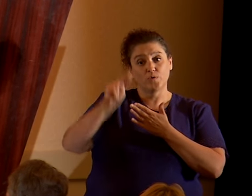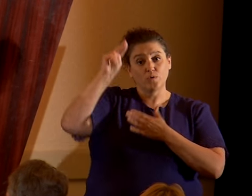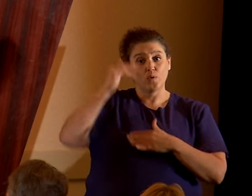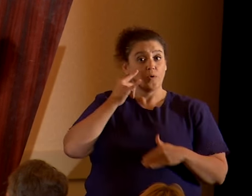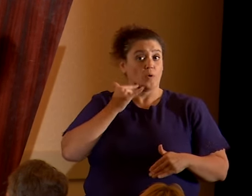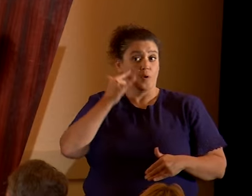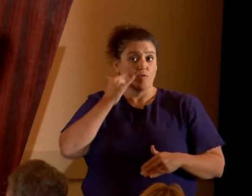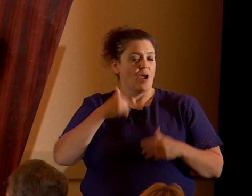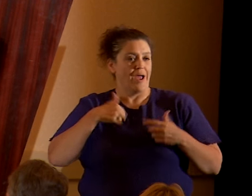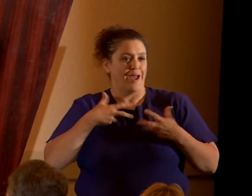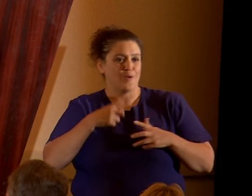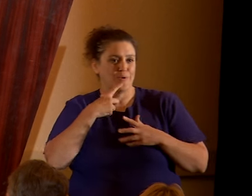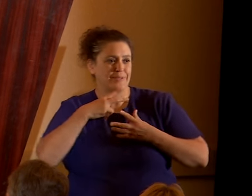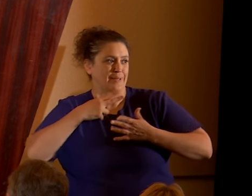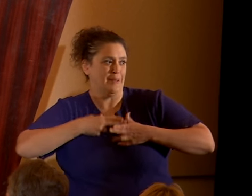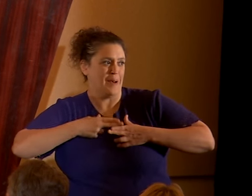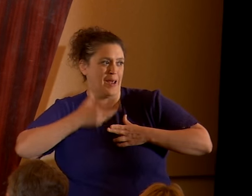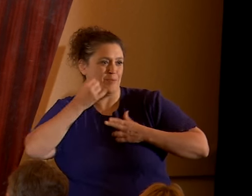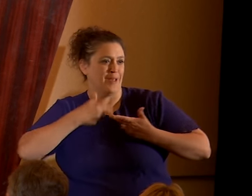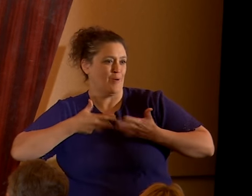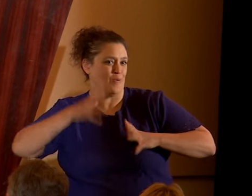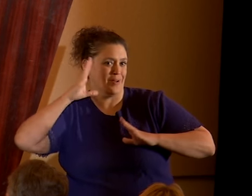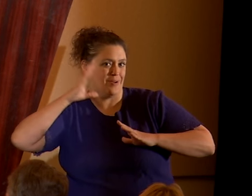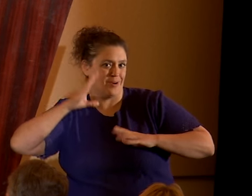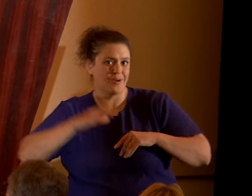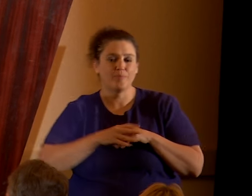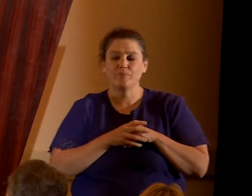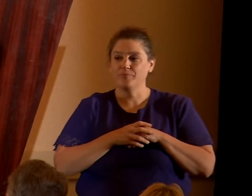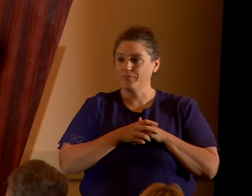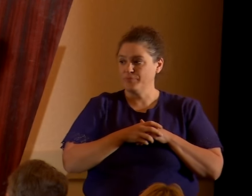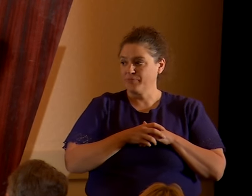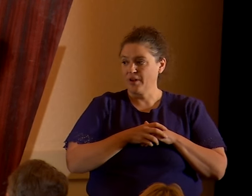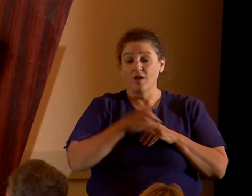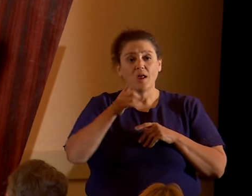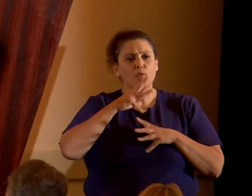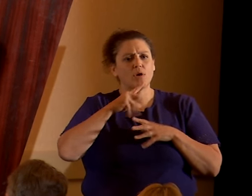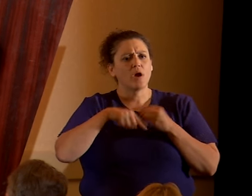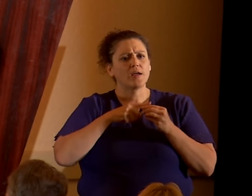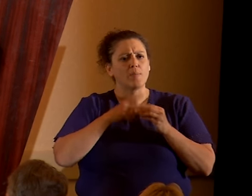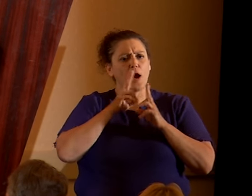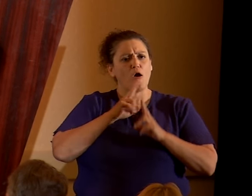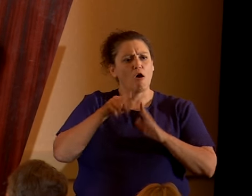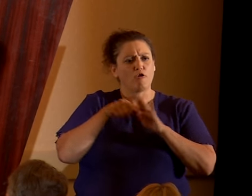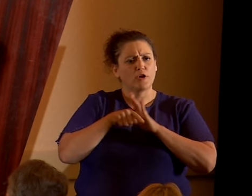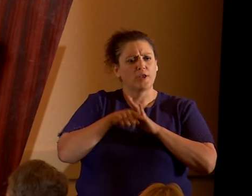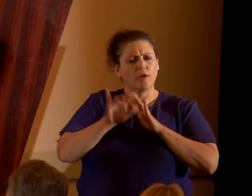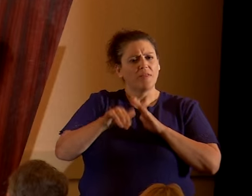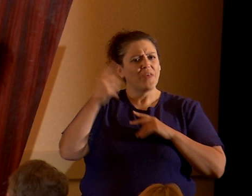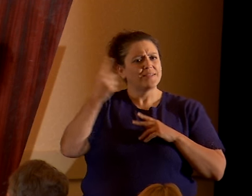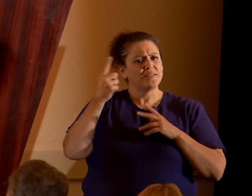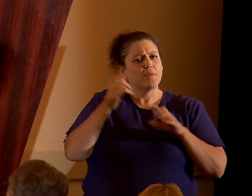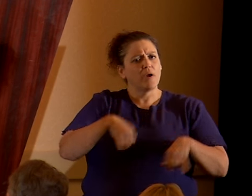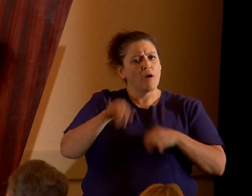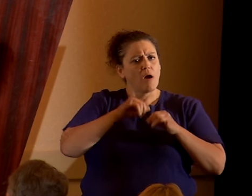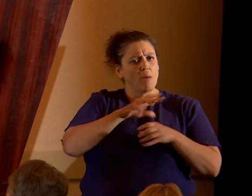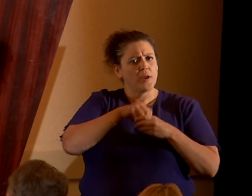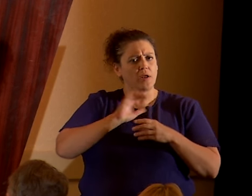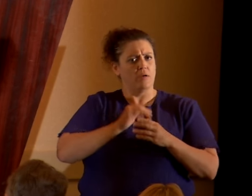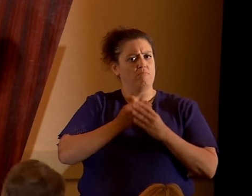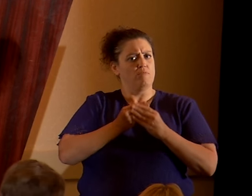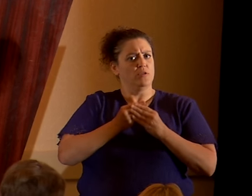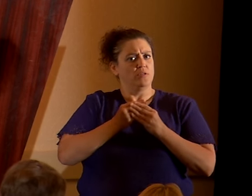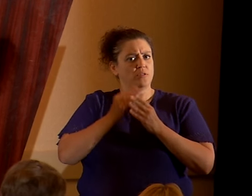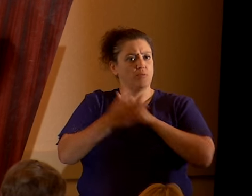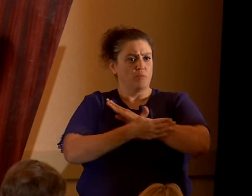mention this university because I don't want to get in trouble. I was talking to her about honor killing, which is something extremely common in Muslim-dominated countries, which in my